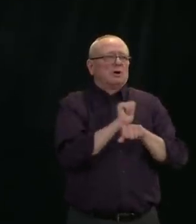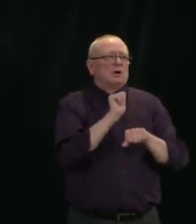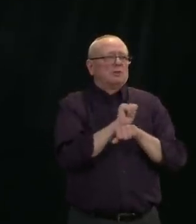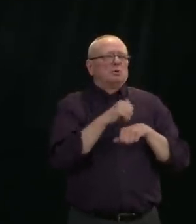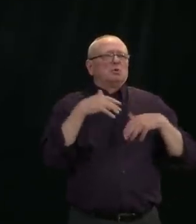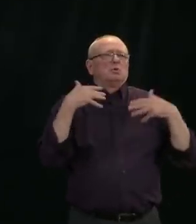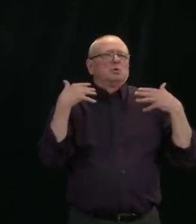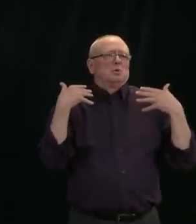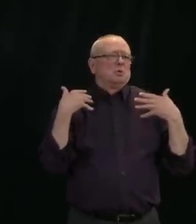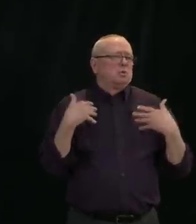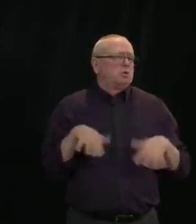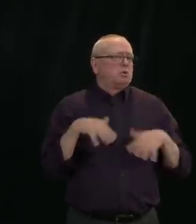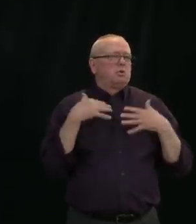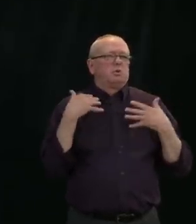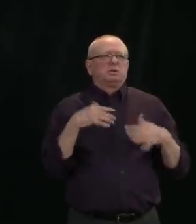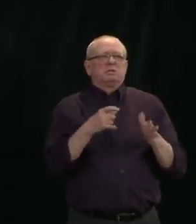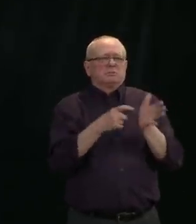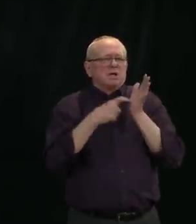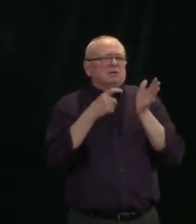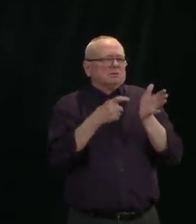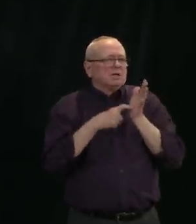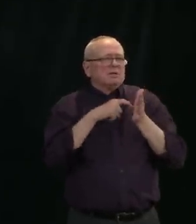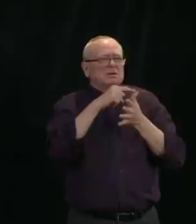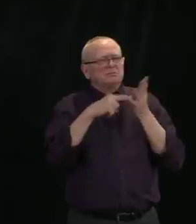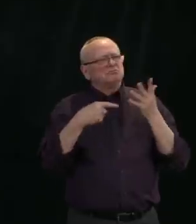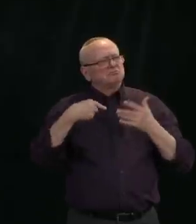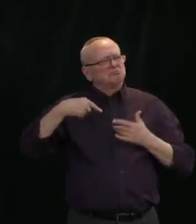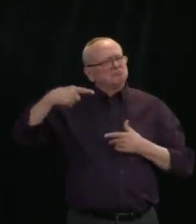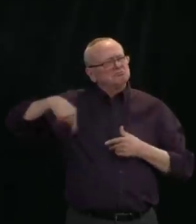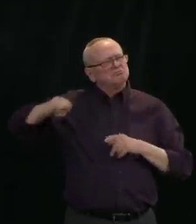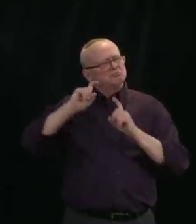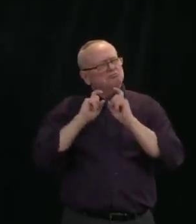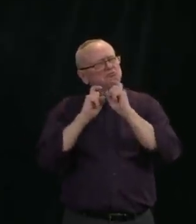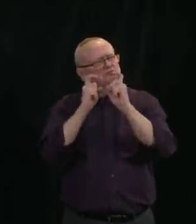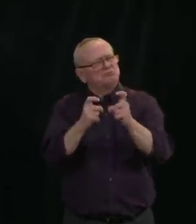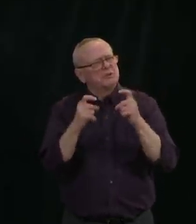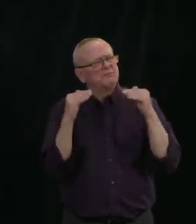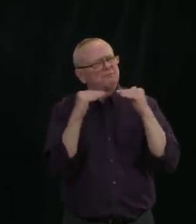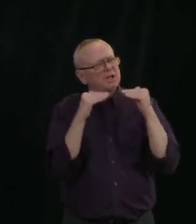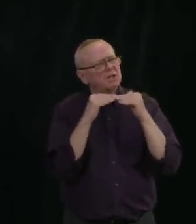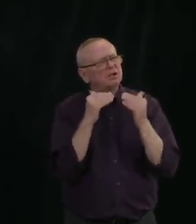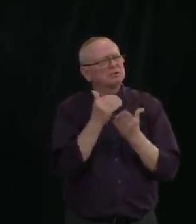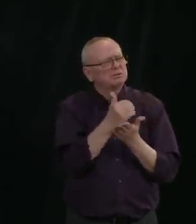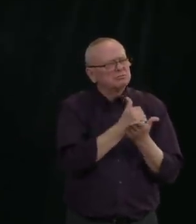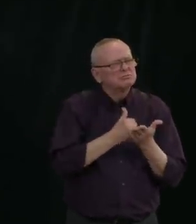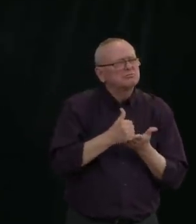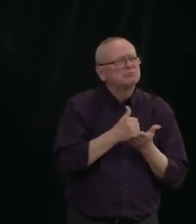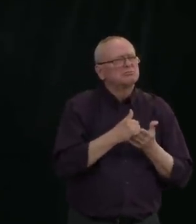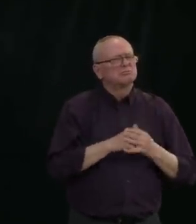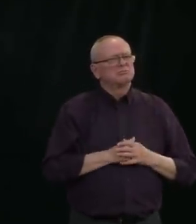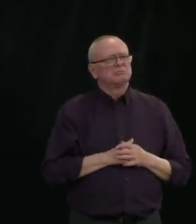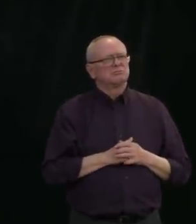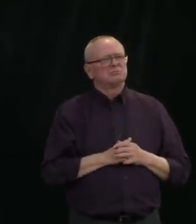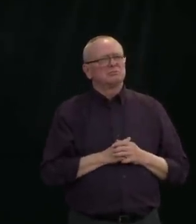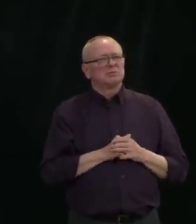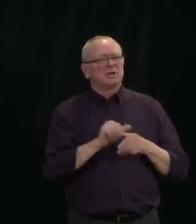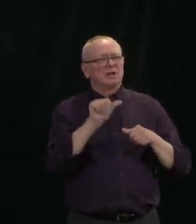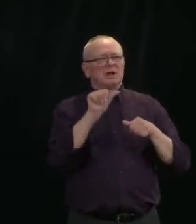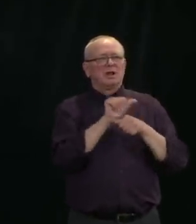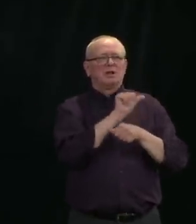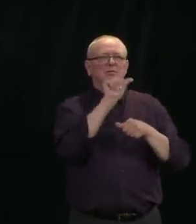of course, we would expect that physicians will continue to care for Albertans at this time more than ever.